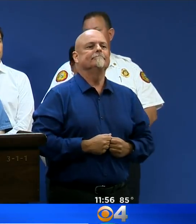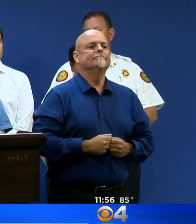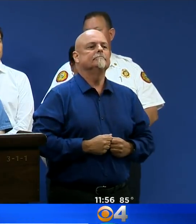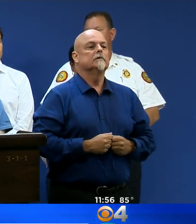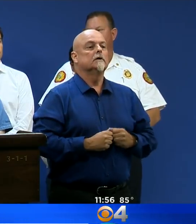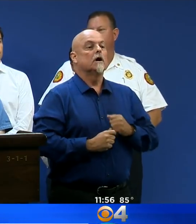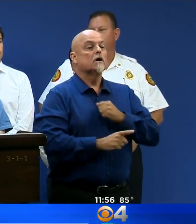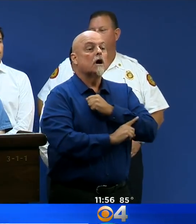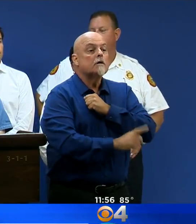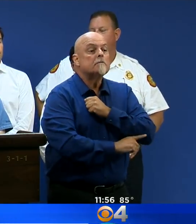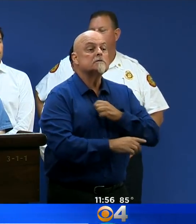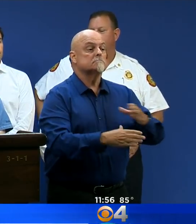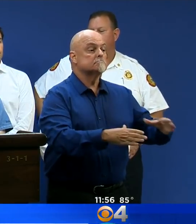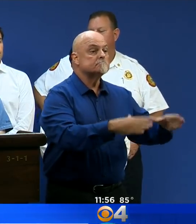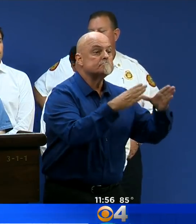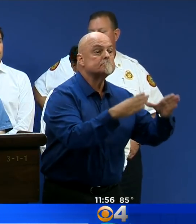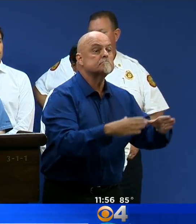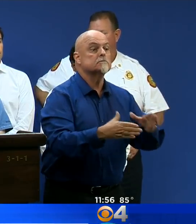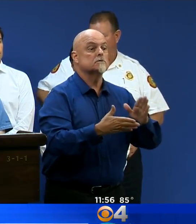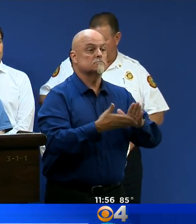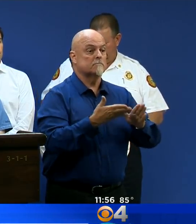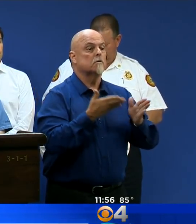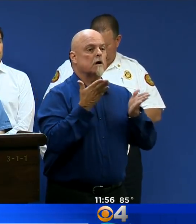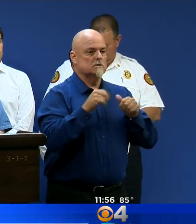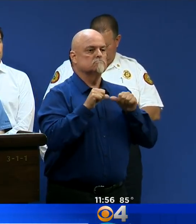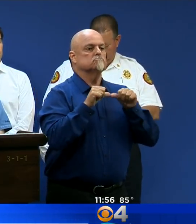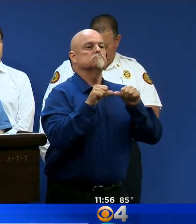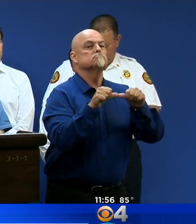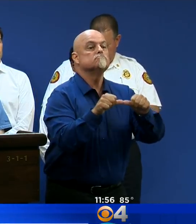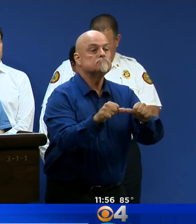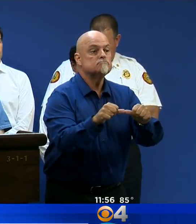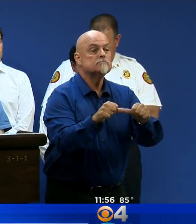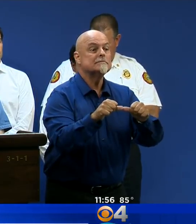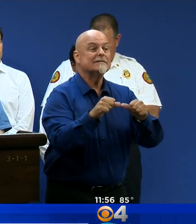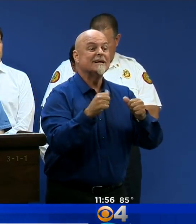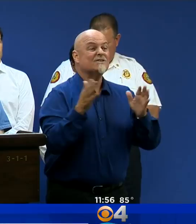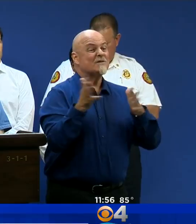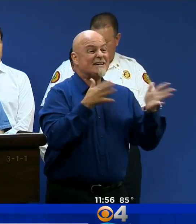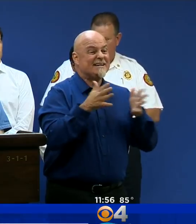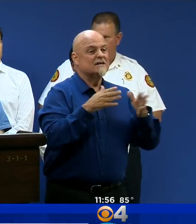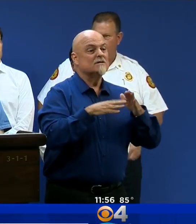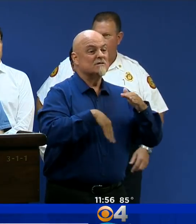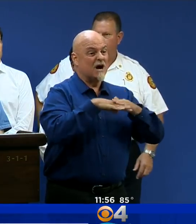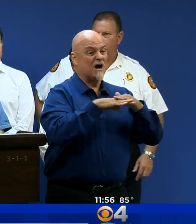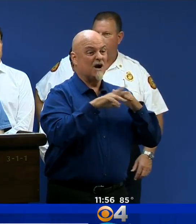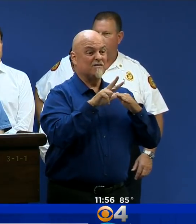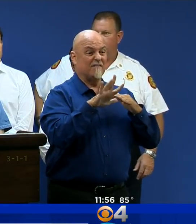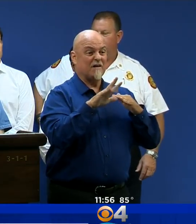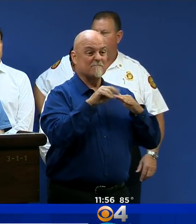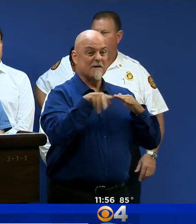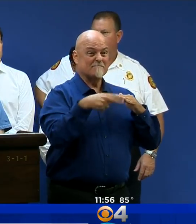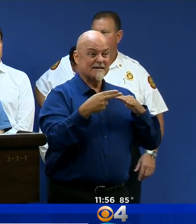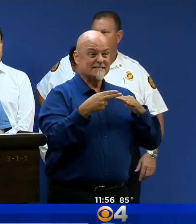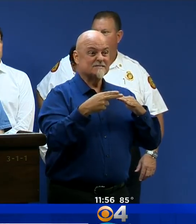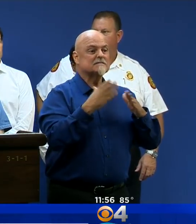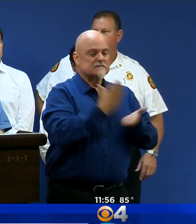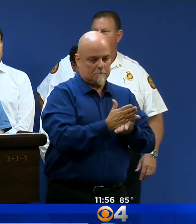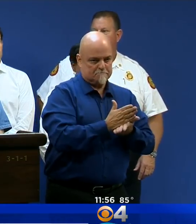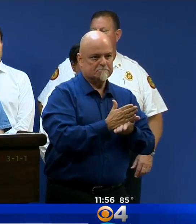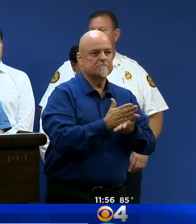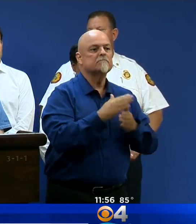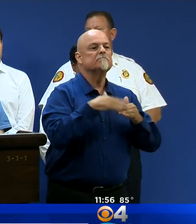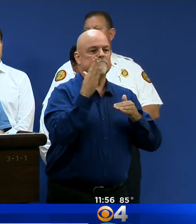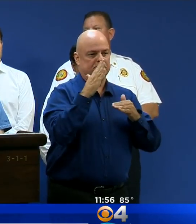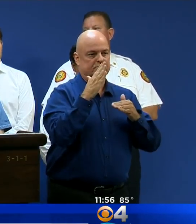services will continue until wind speed reaches 35 miles an hour. Once again, I want to urge all our residents not to